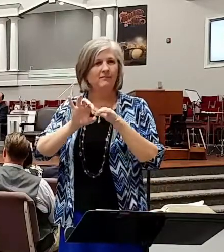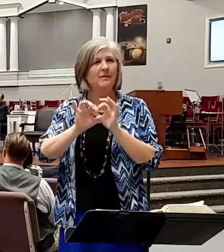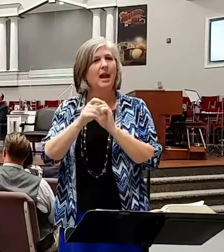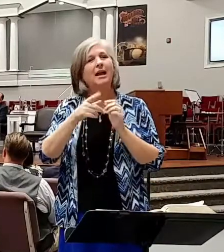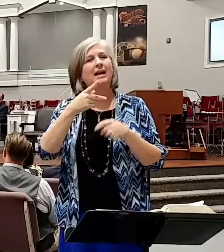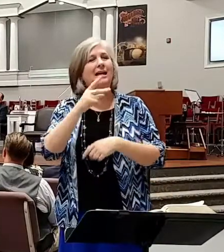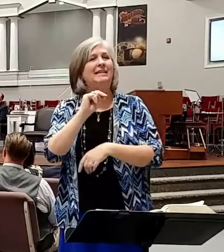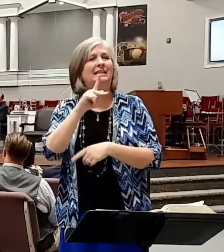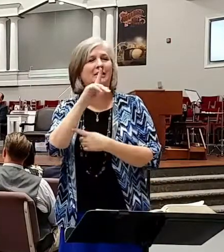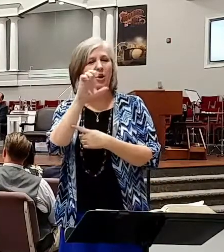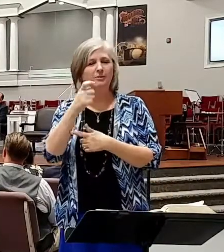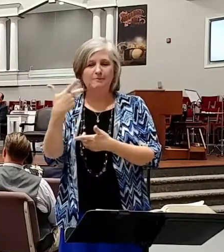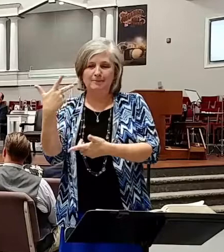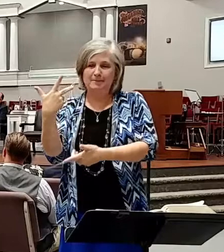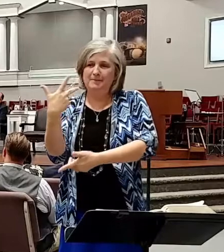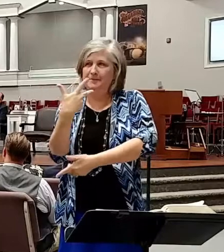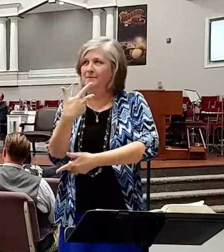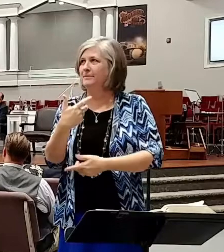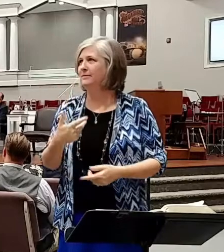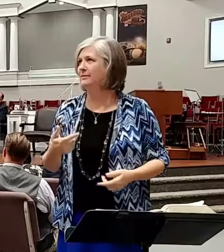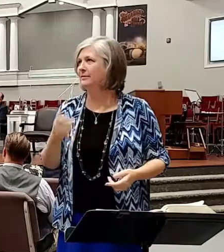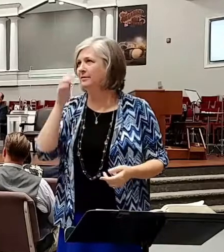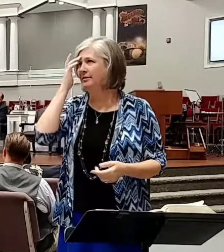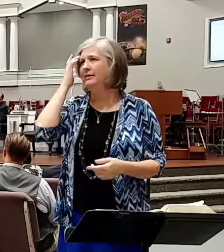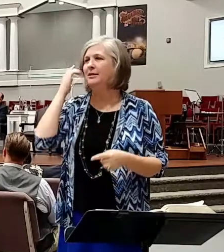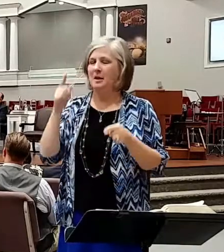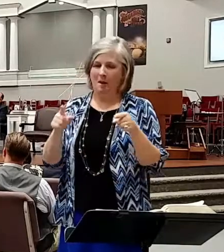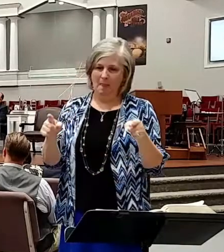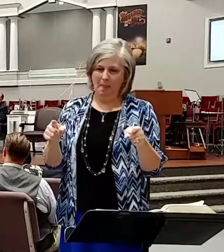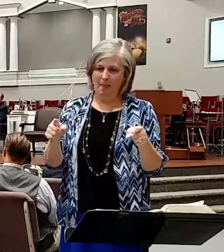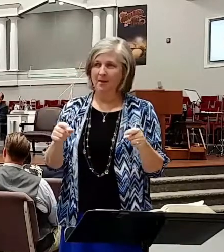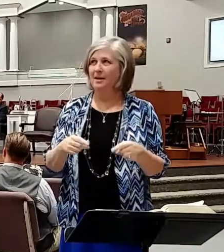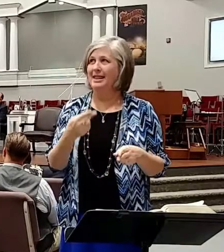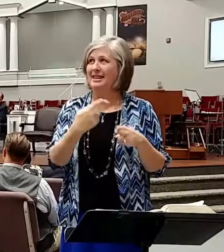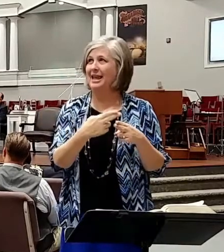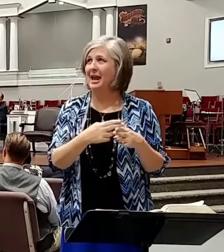had a needle on it about that long and the name of that thing was this is going to hurt.